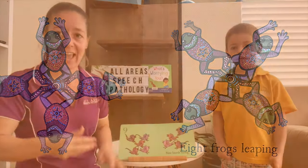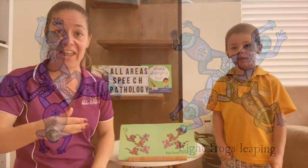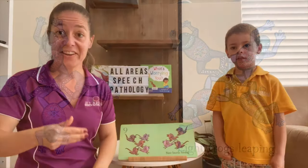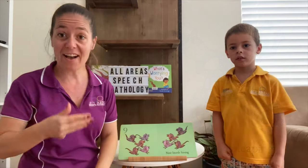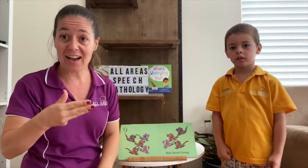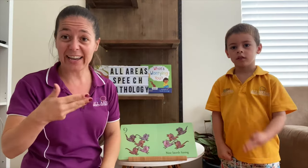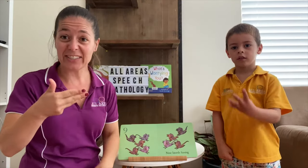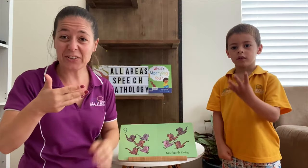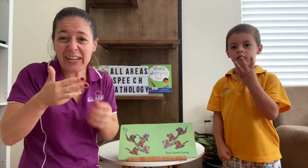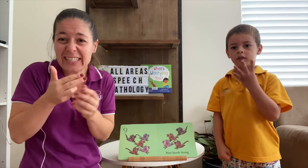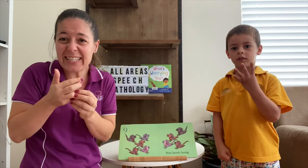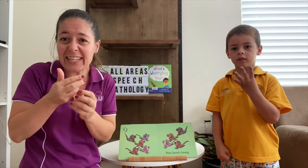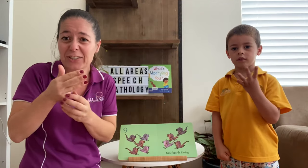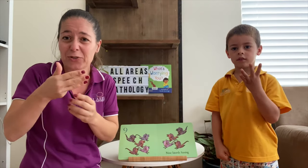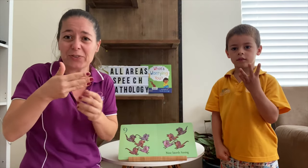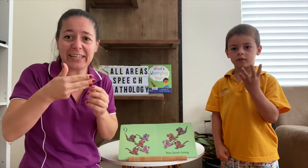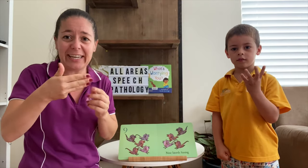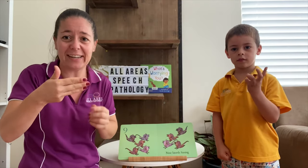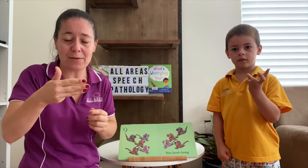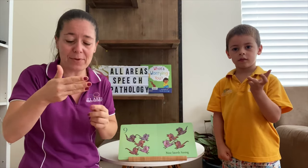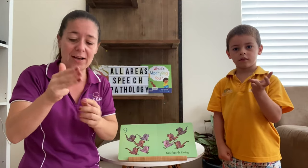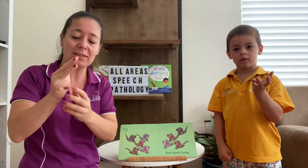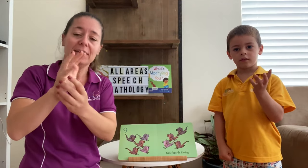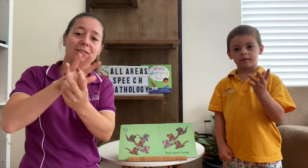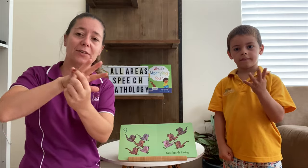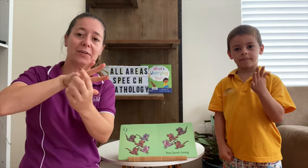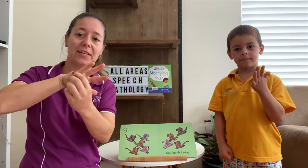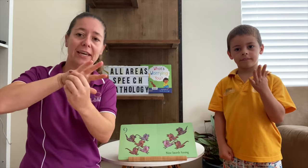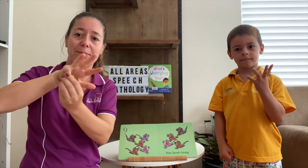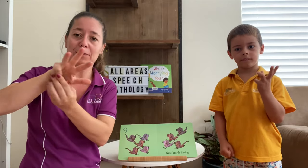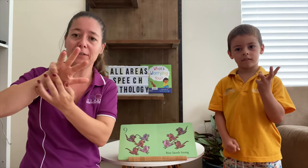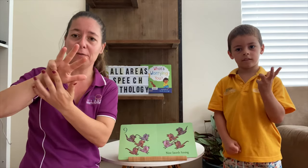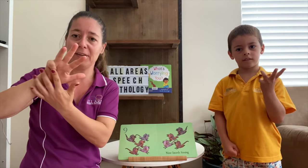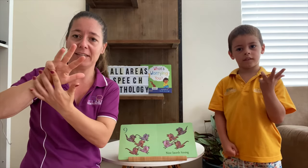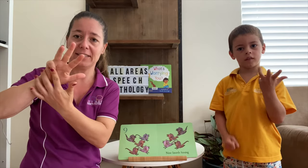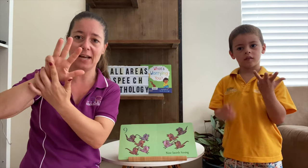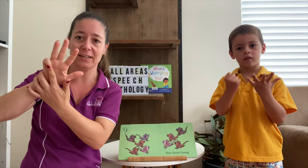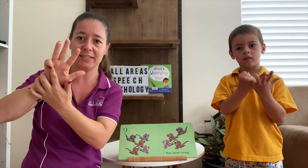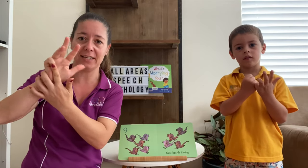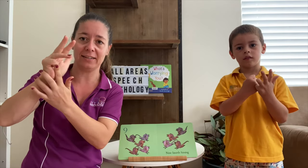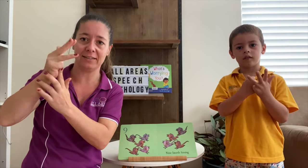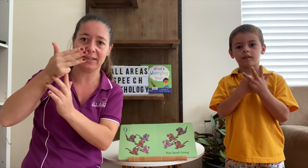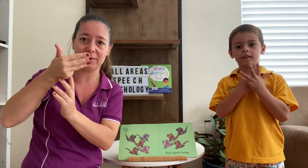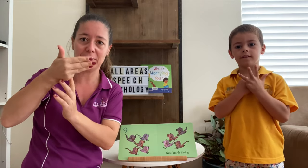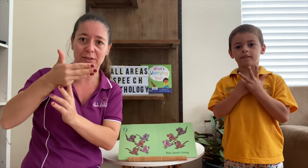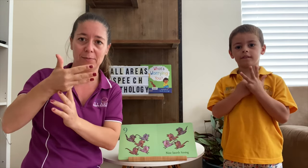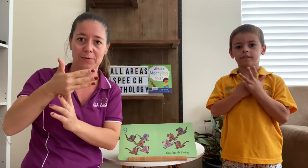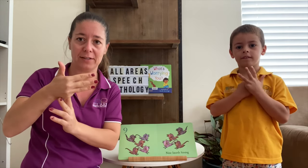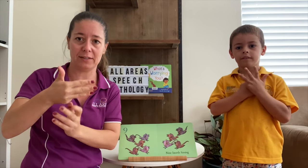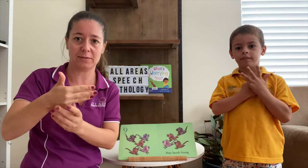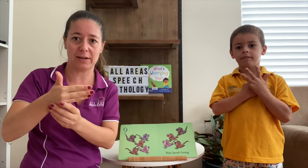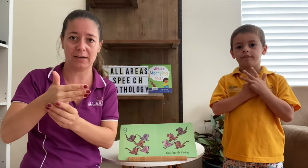Nine. So here's that tricky number. So you're going to keep your little finger tucked in and turn them around this way.